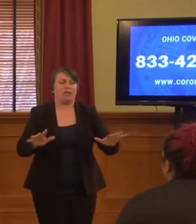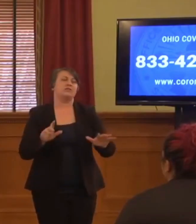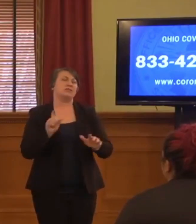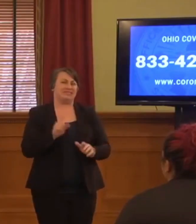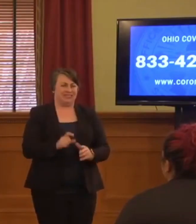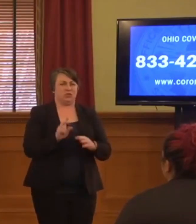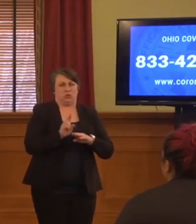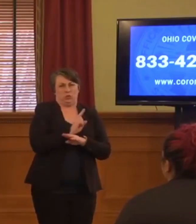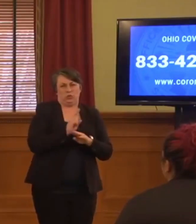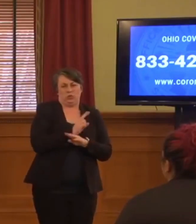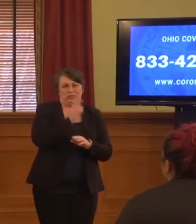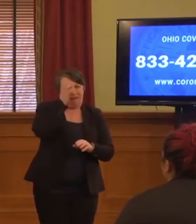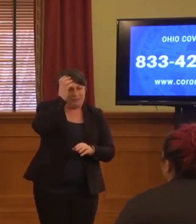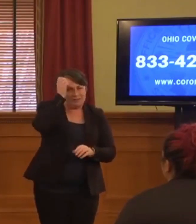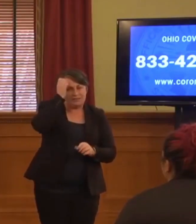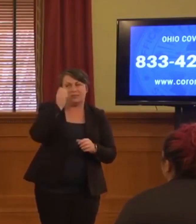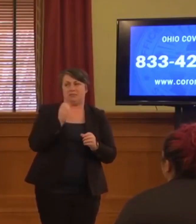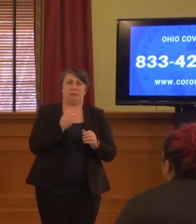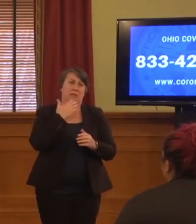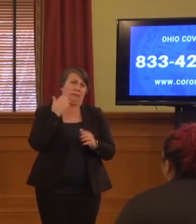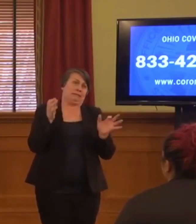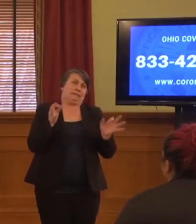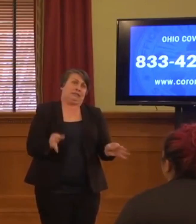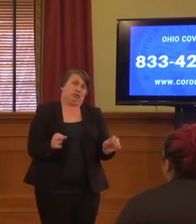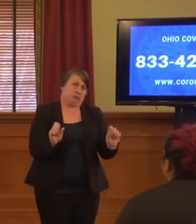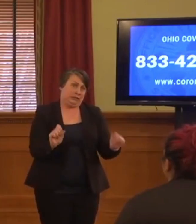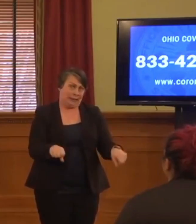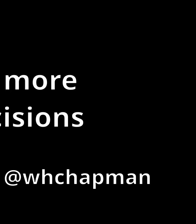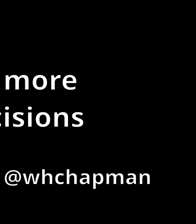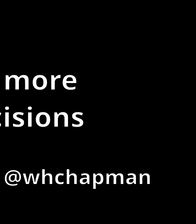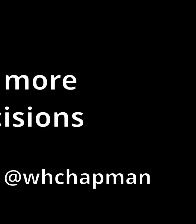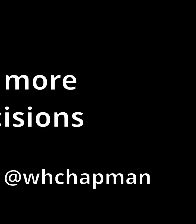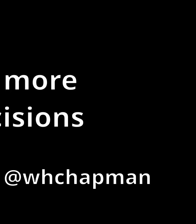and we're making some very solid decisions here.